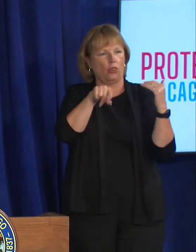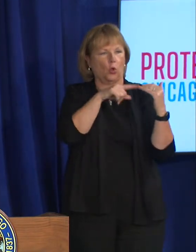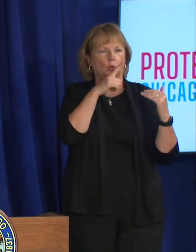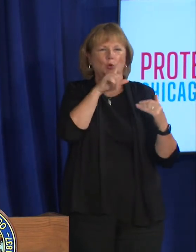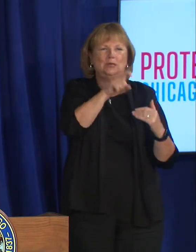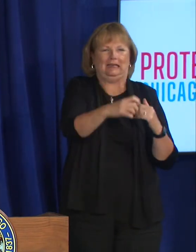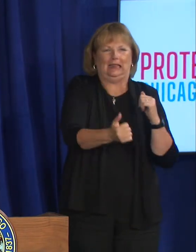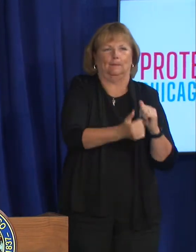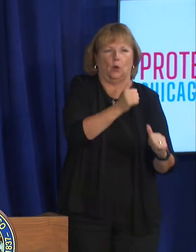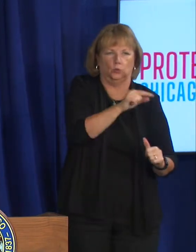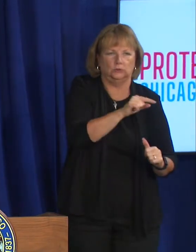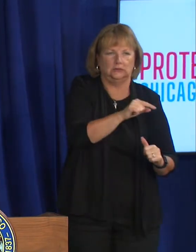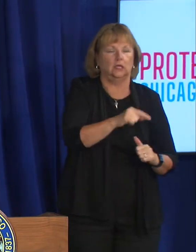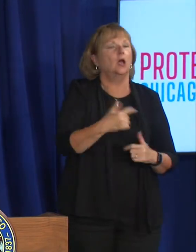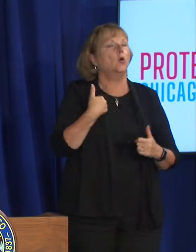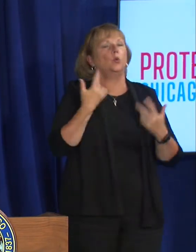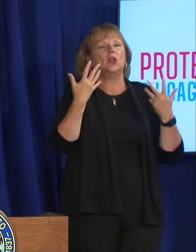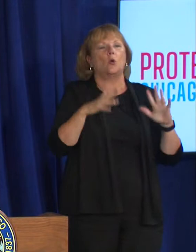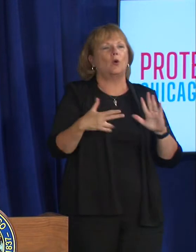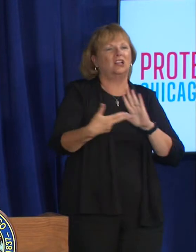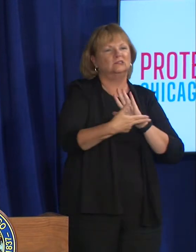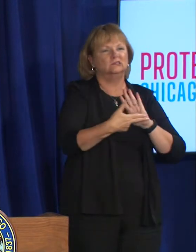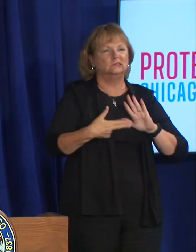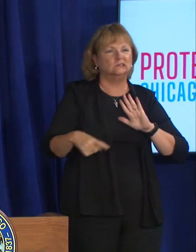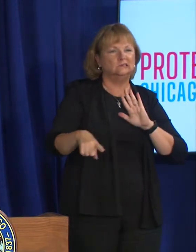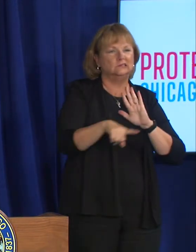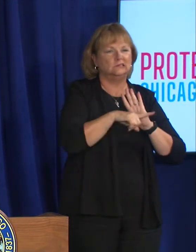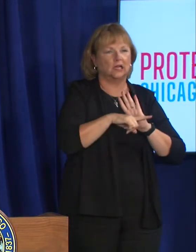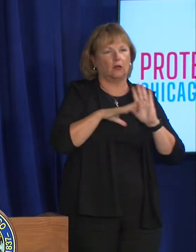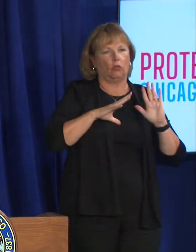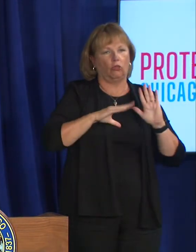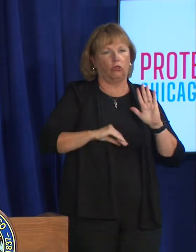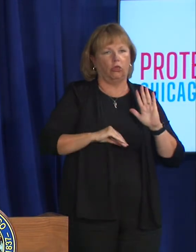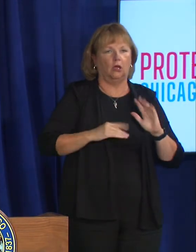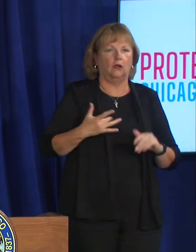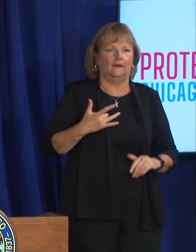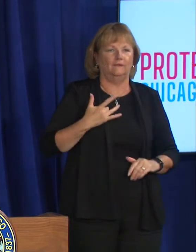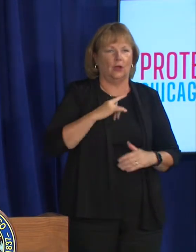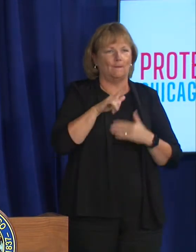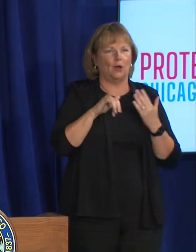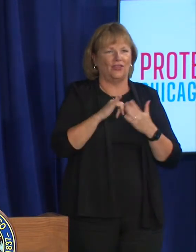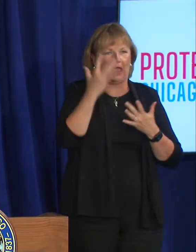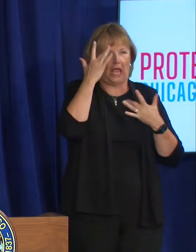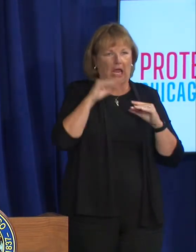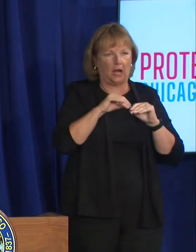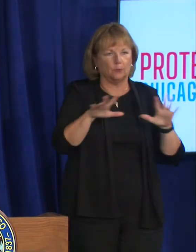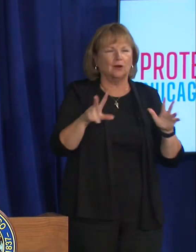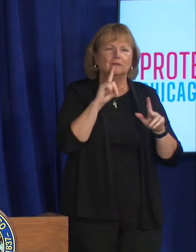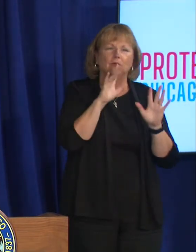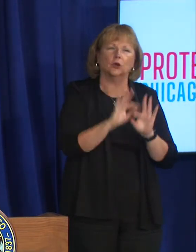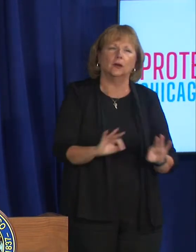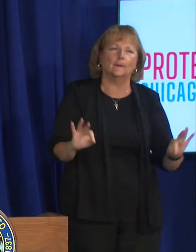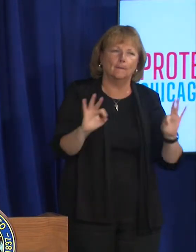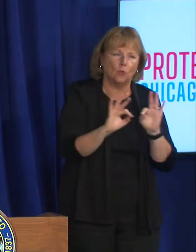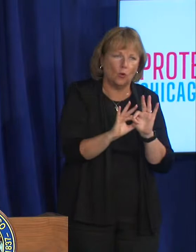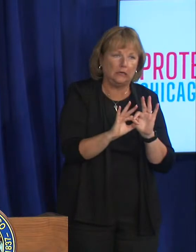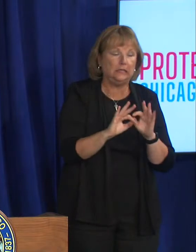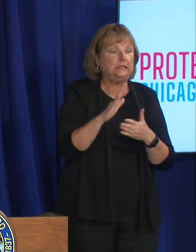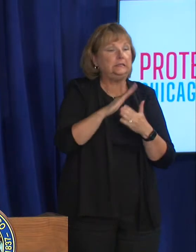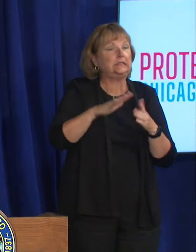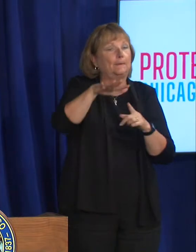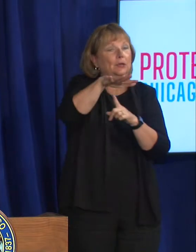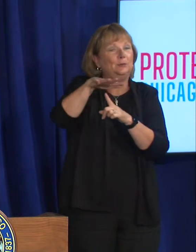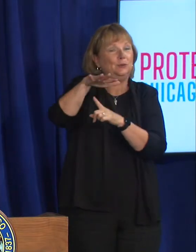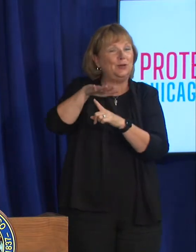certainly destigmatizing is um this outbreak is be really important uh for some communities